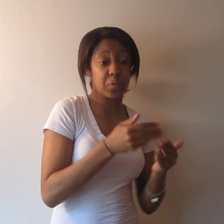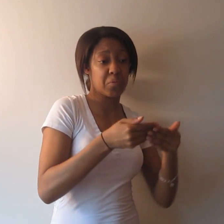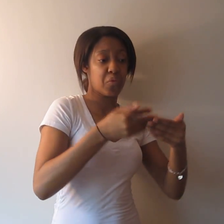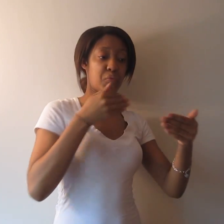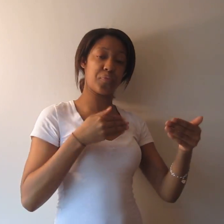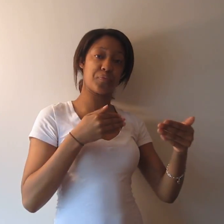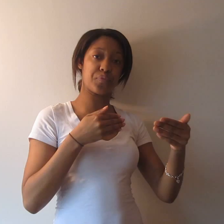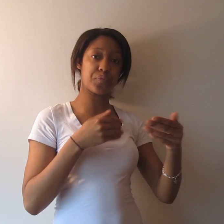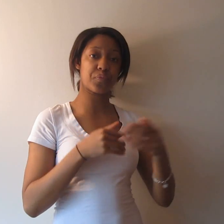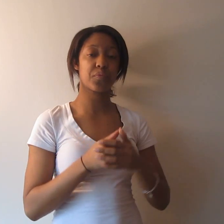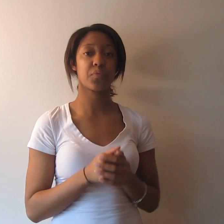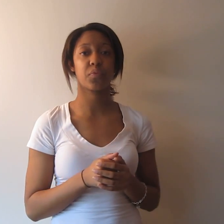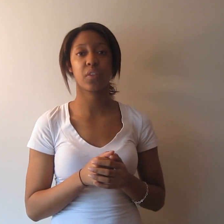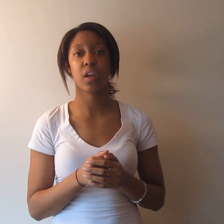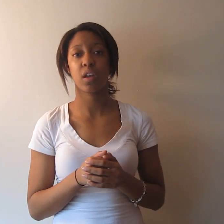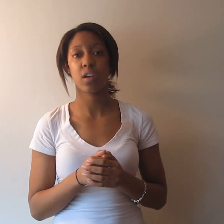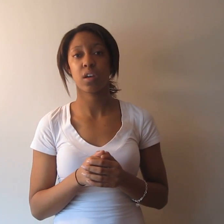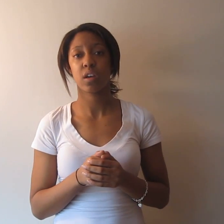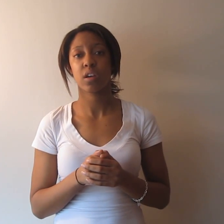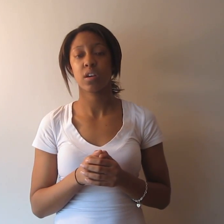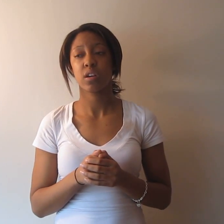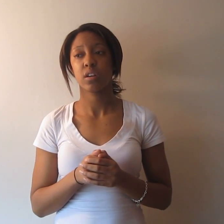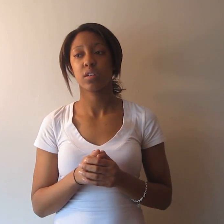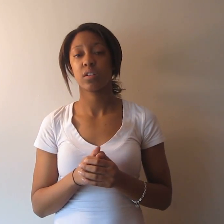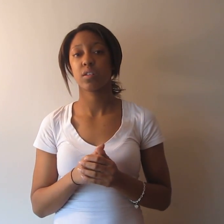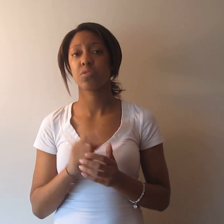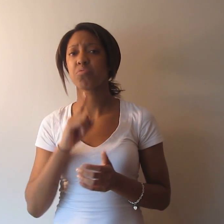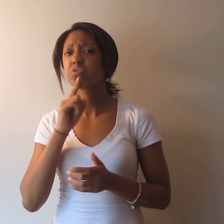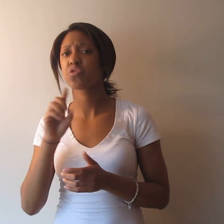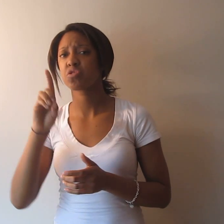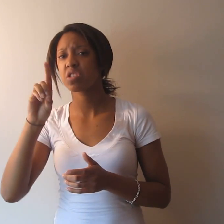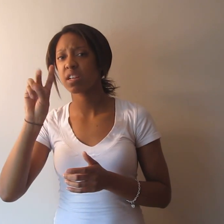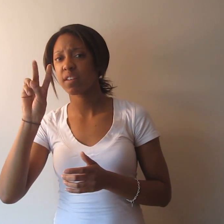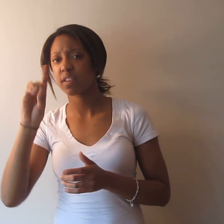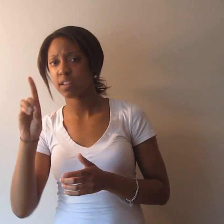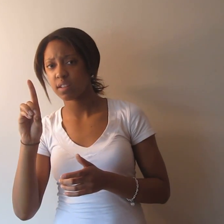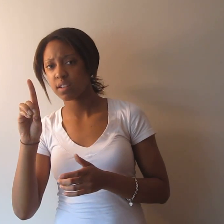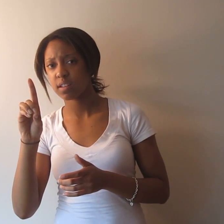Making sure that DVDs, videos, and web content is captioned.